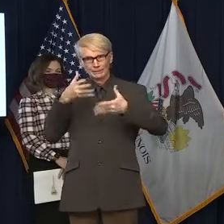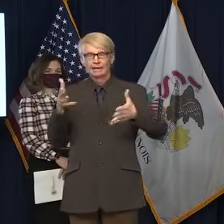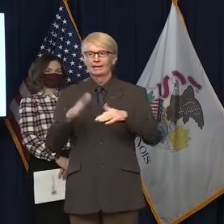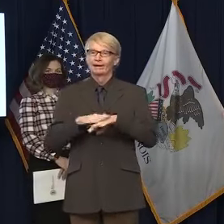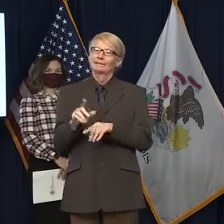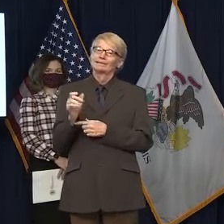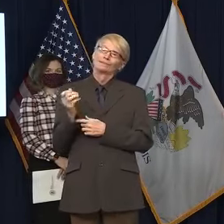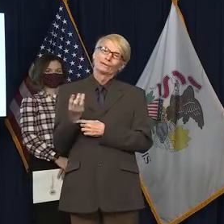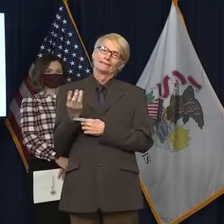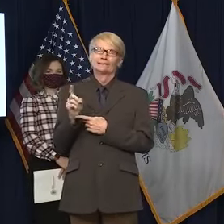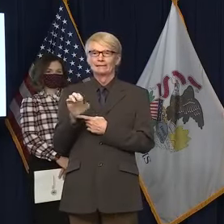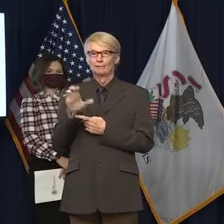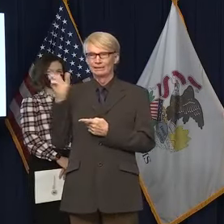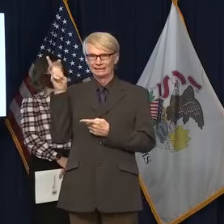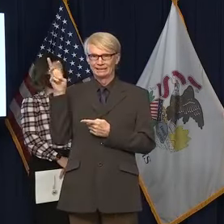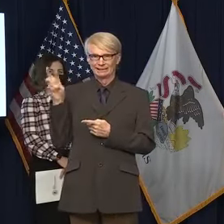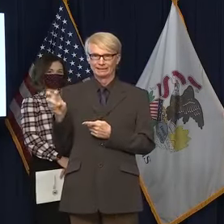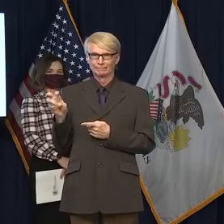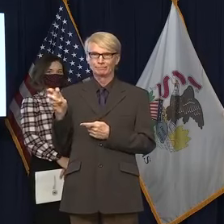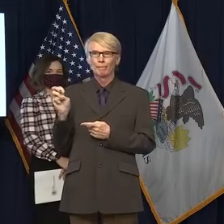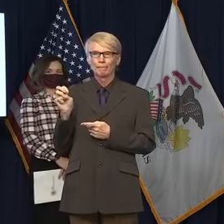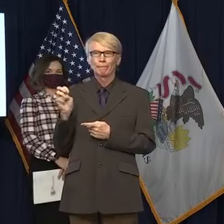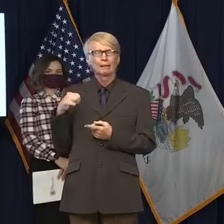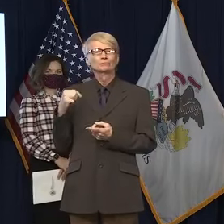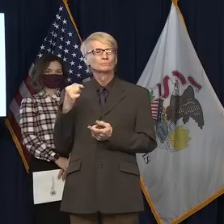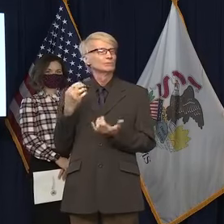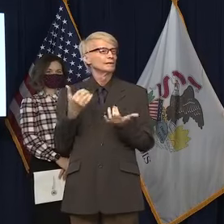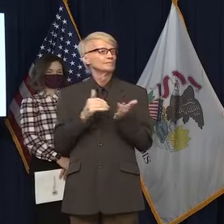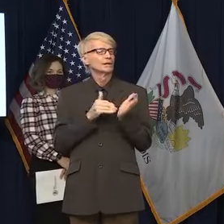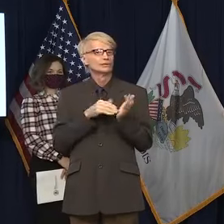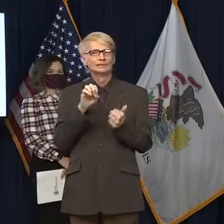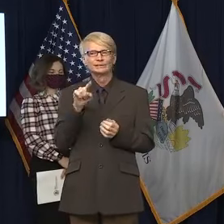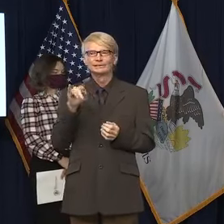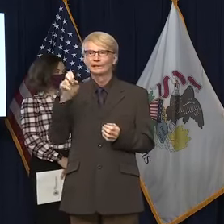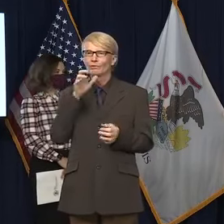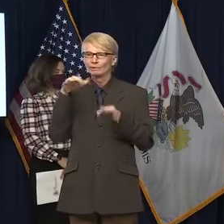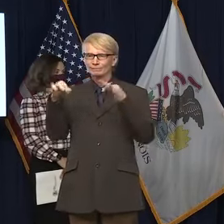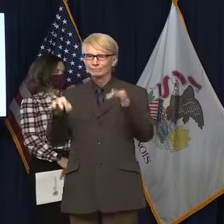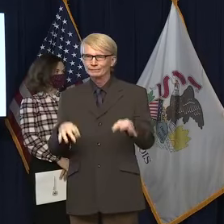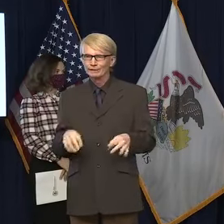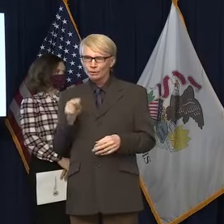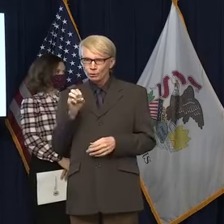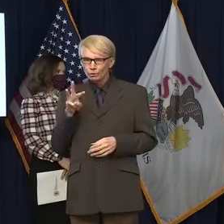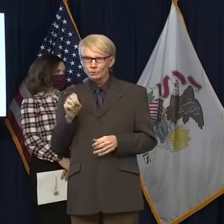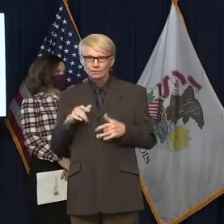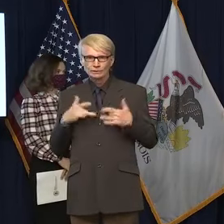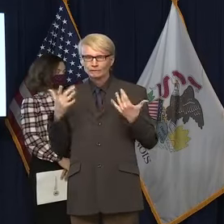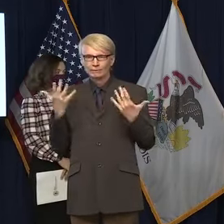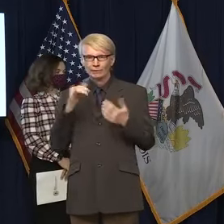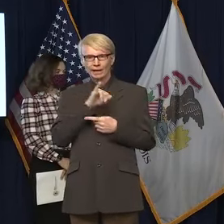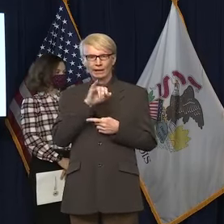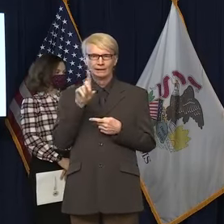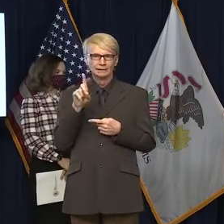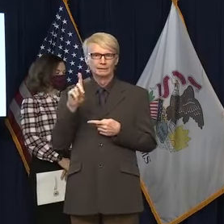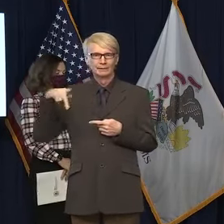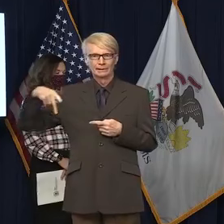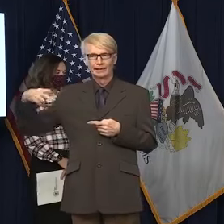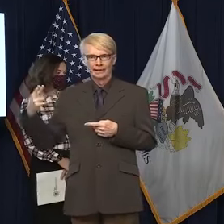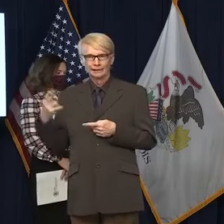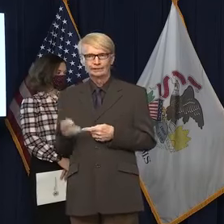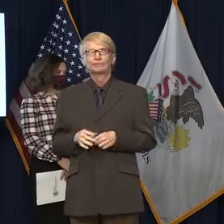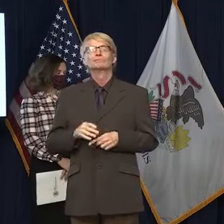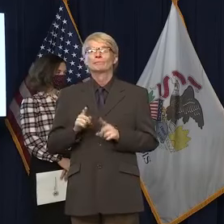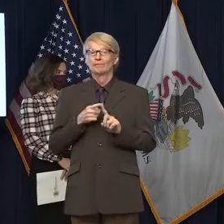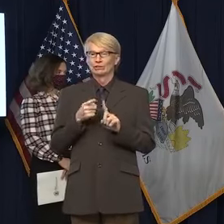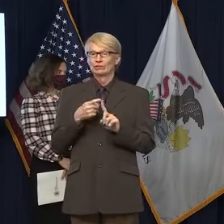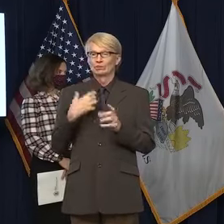Today, Dr. Ezeke will kick us off with today's news from IDPH, but I want to first provide our most